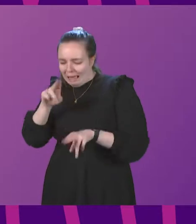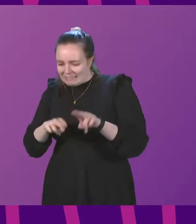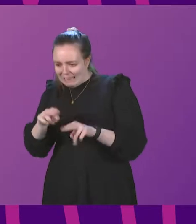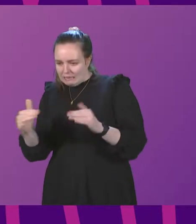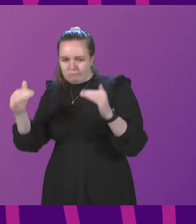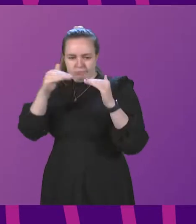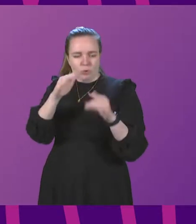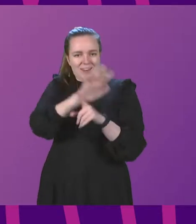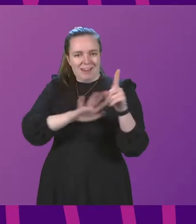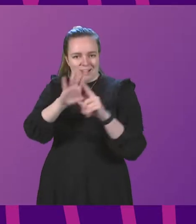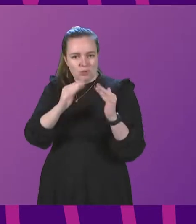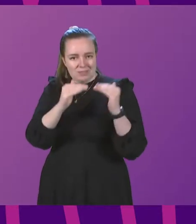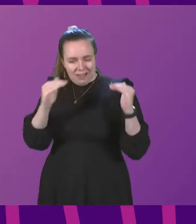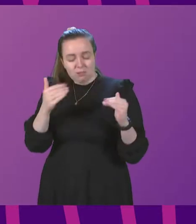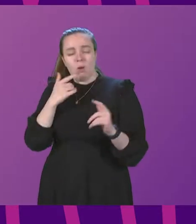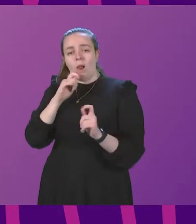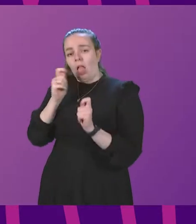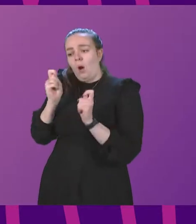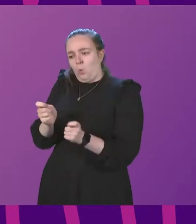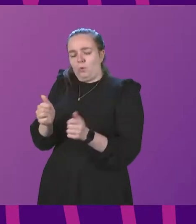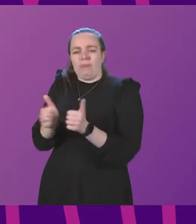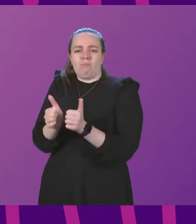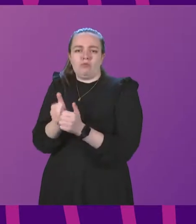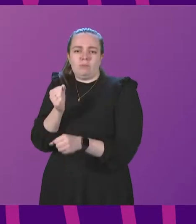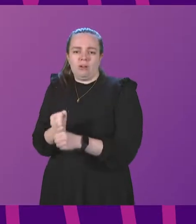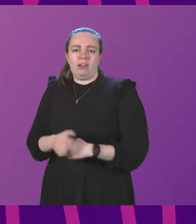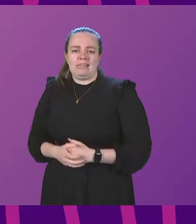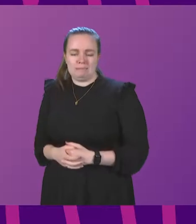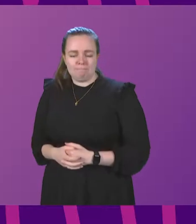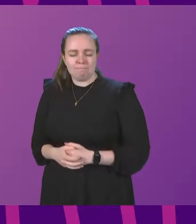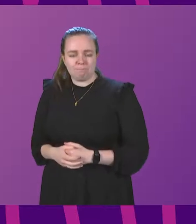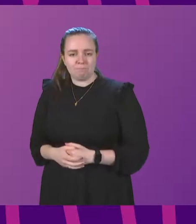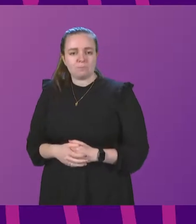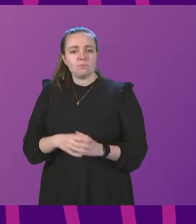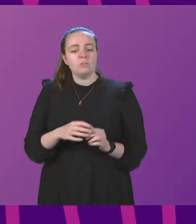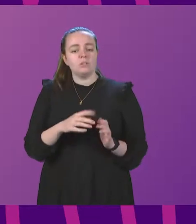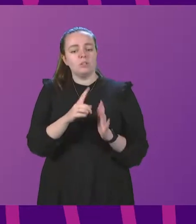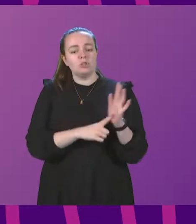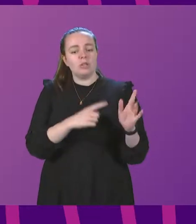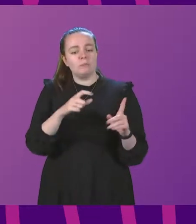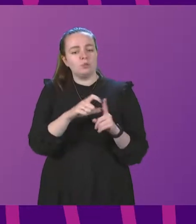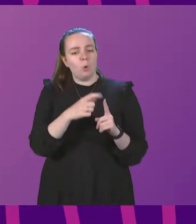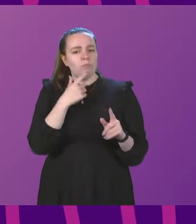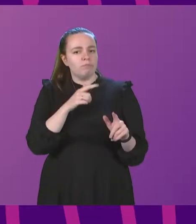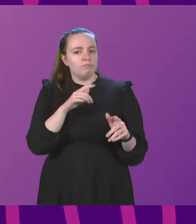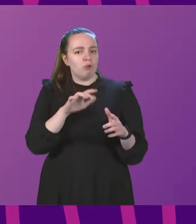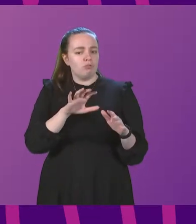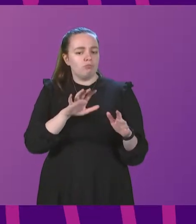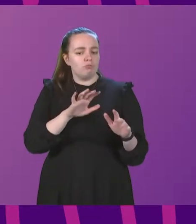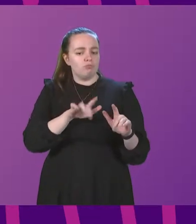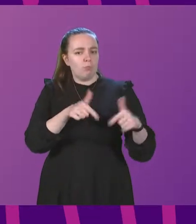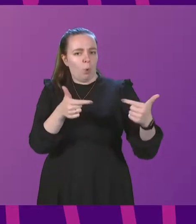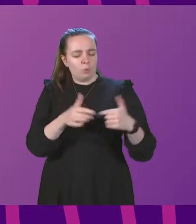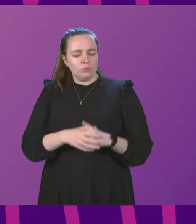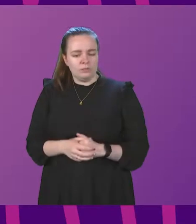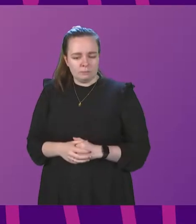the national standard and awarded with the appropriate grade. James Dornan, joins us remotely, to be followed by Martin Whitfield.